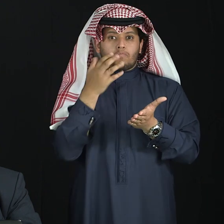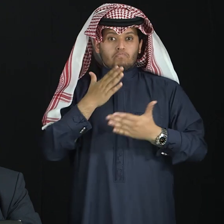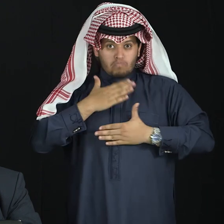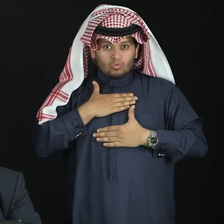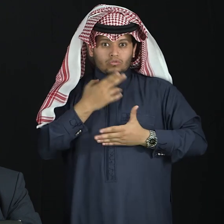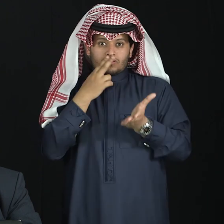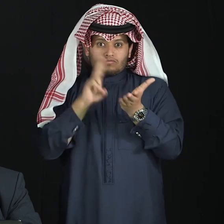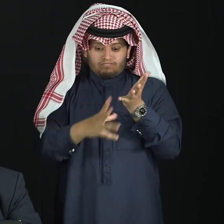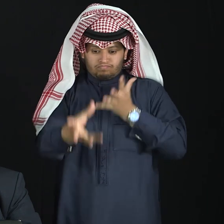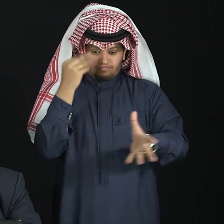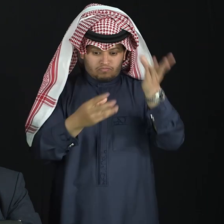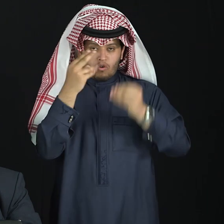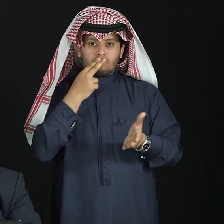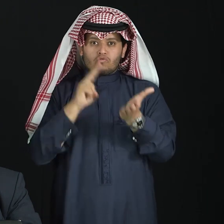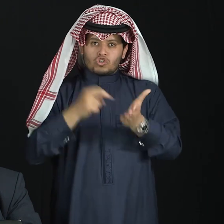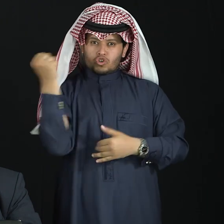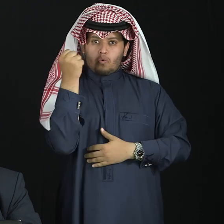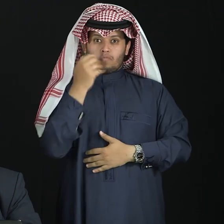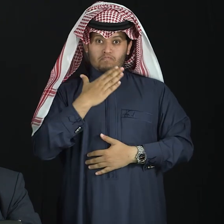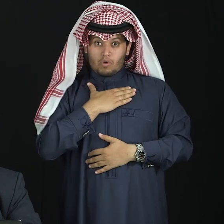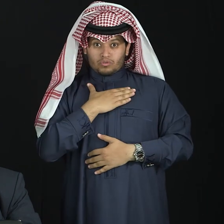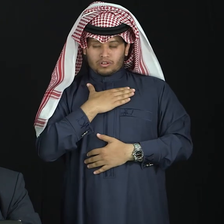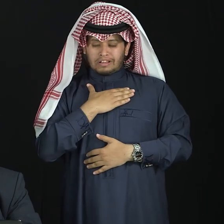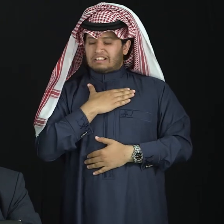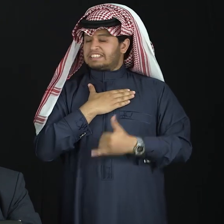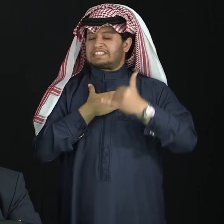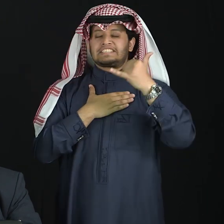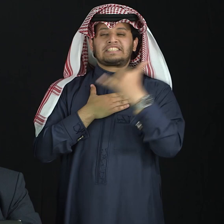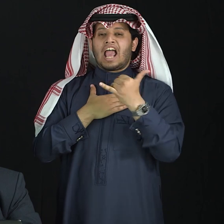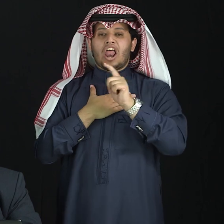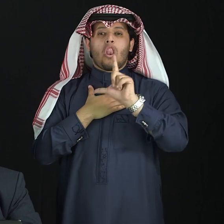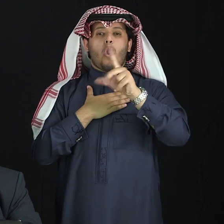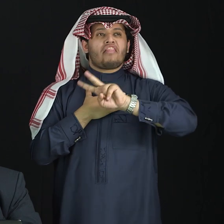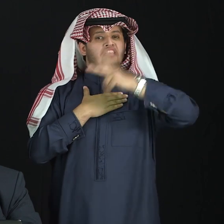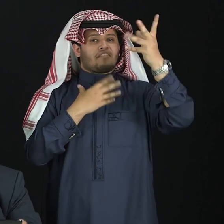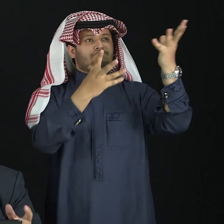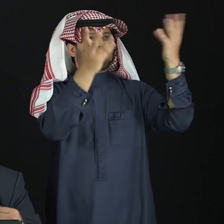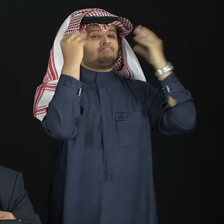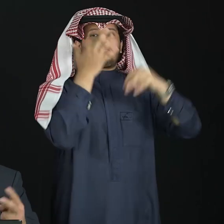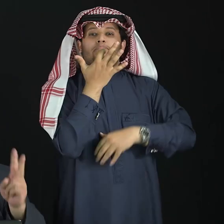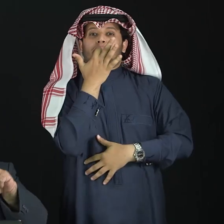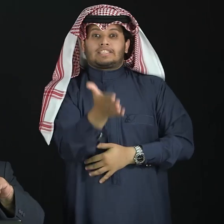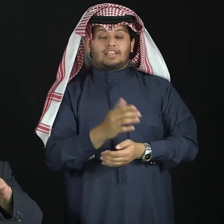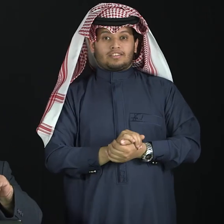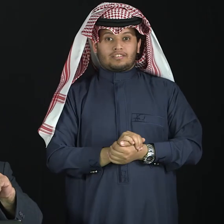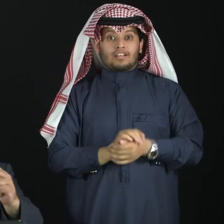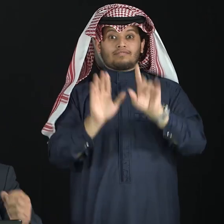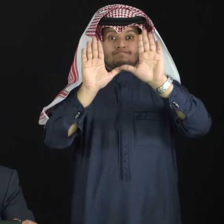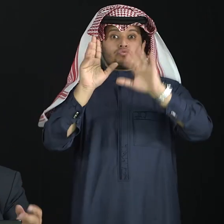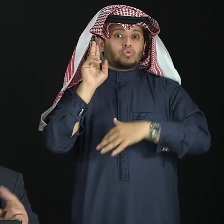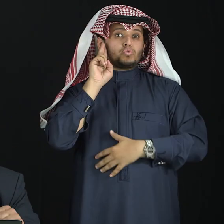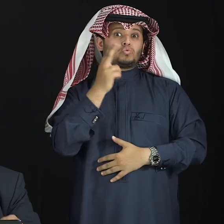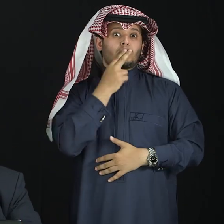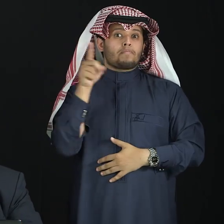has another tongue, if he can speak, then, to acquire another language,